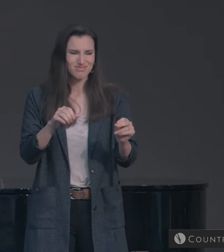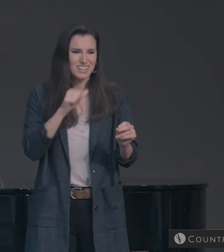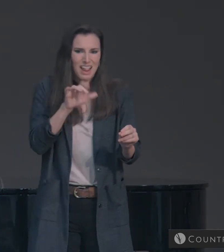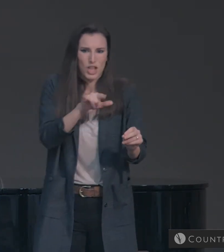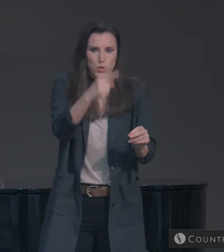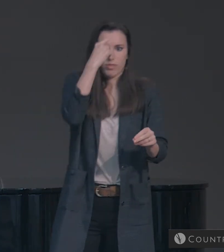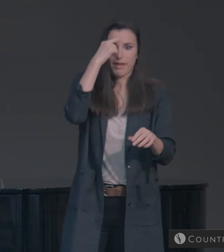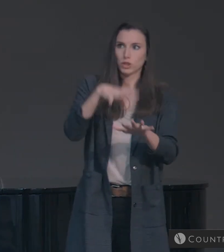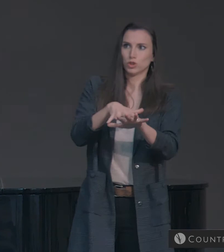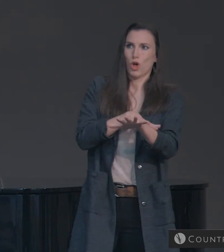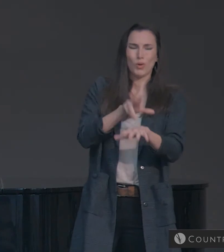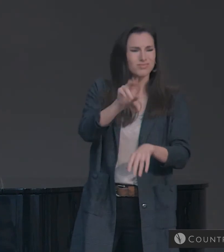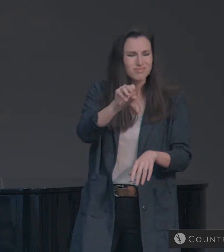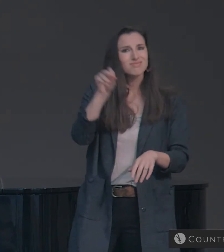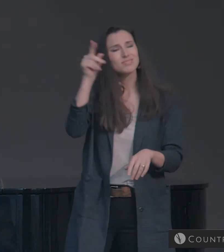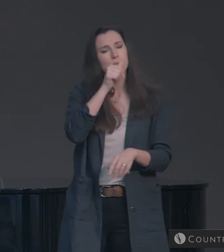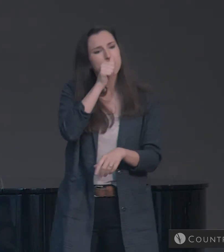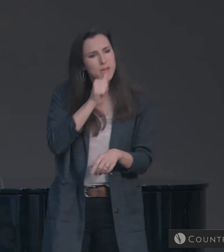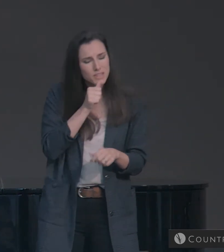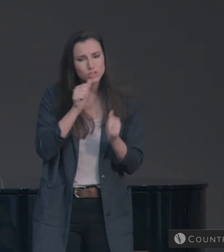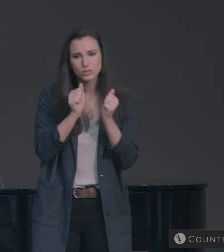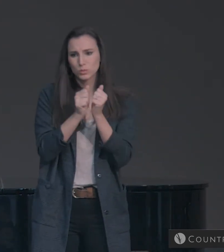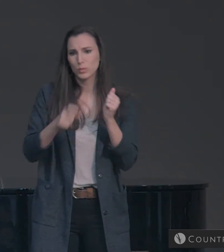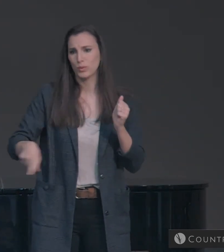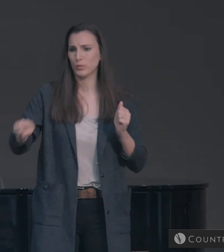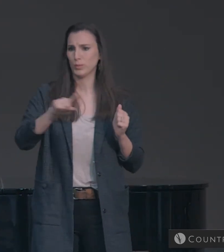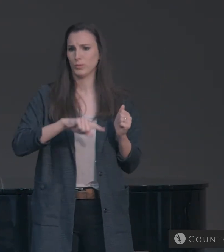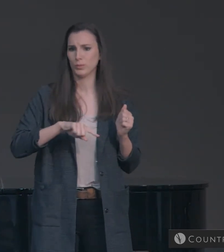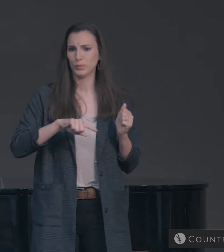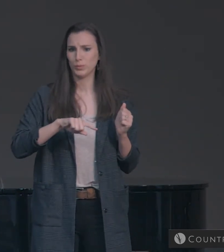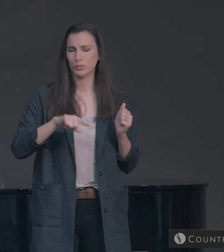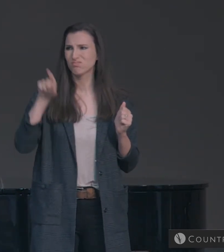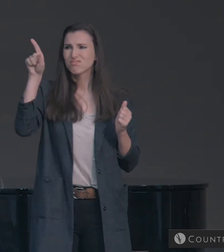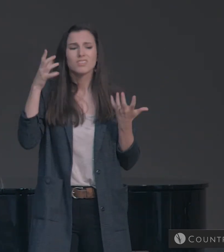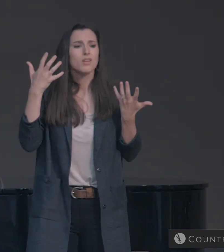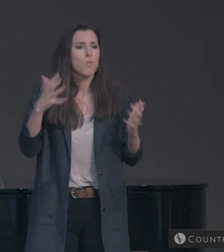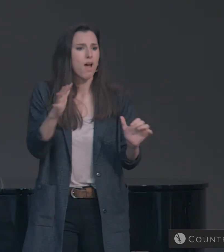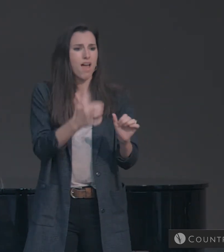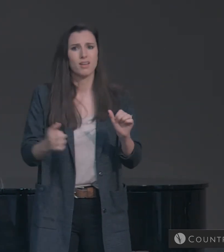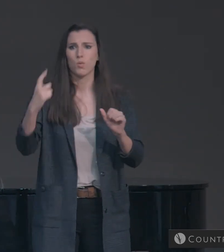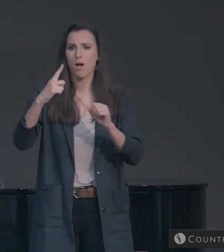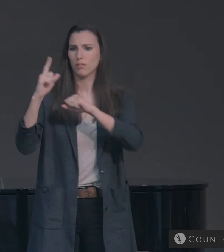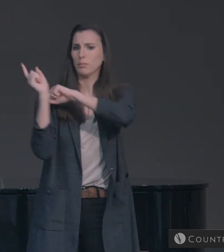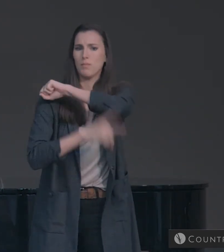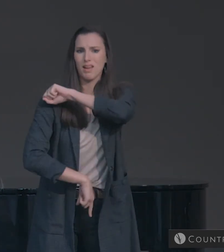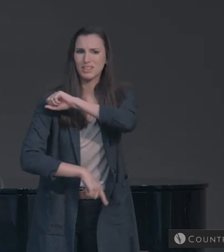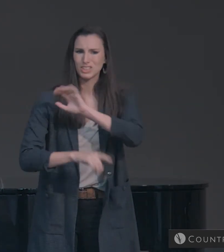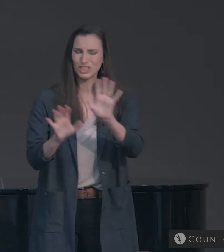But is patient toward you. Not wishing that any should perish, but that all should reach repentance.